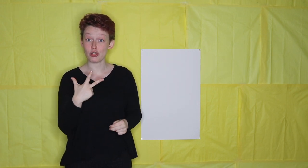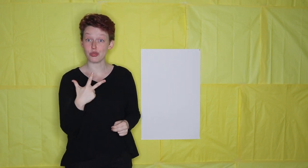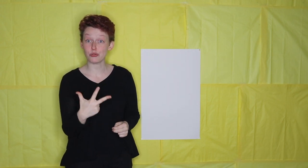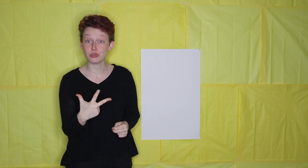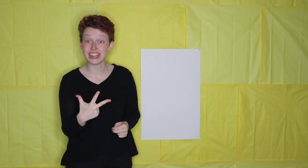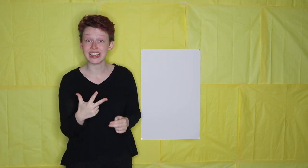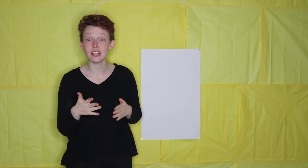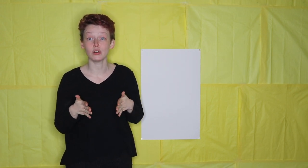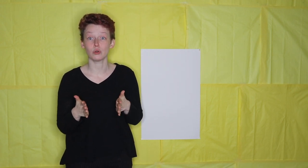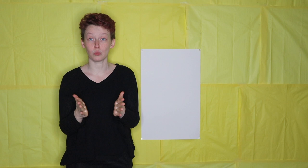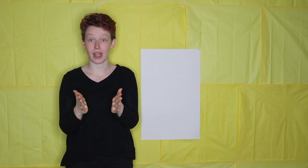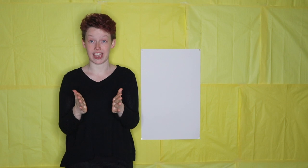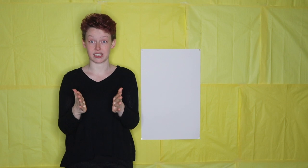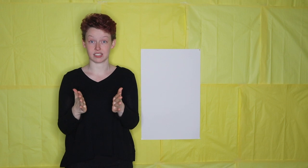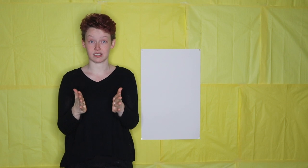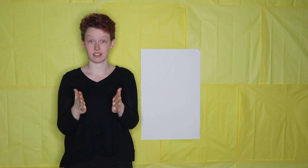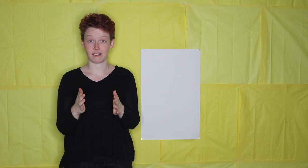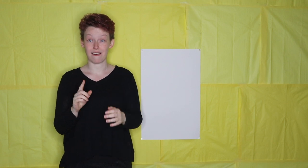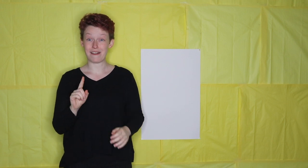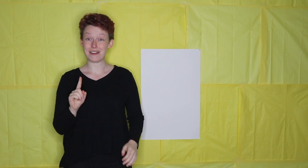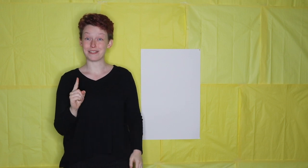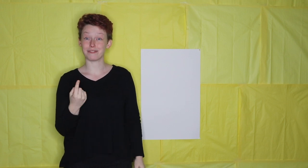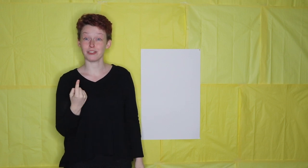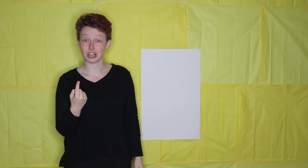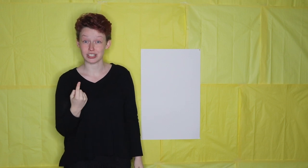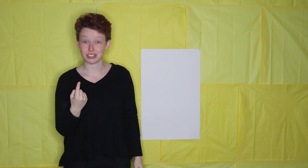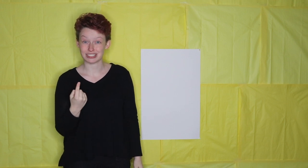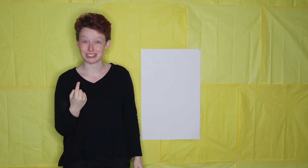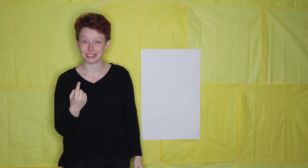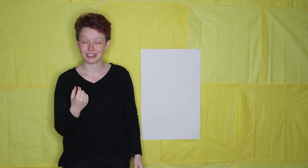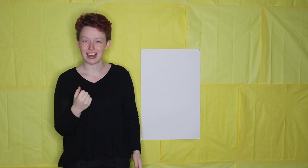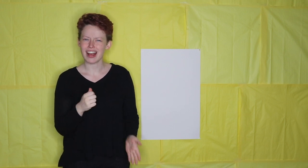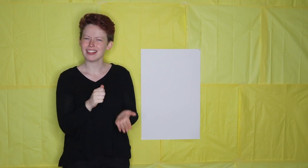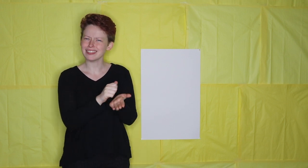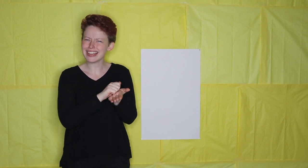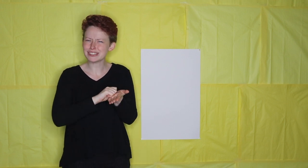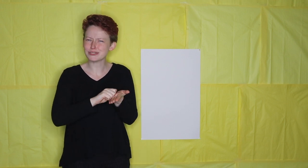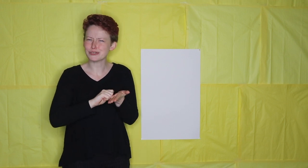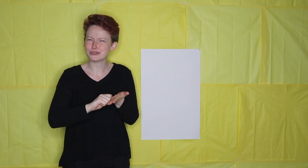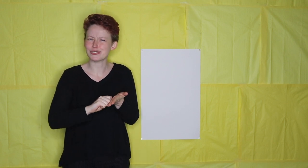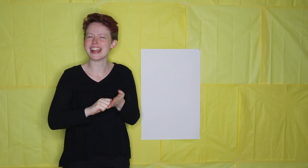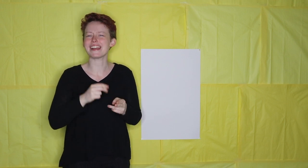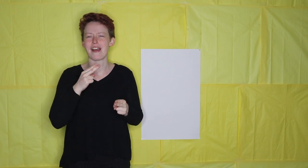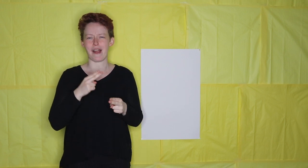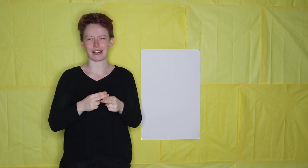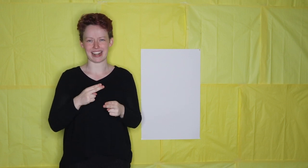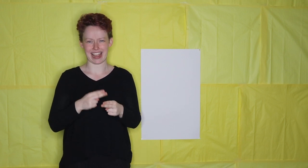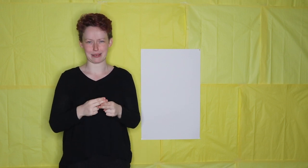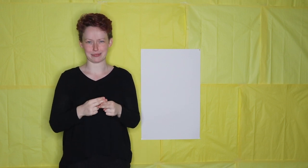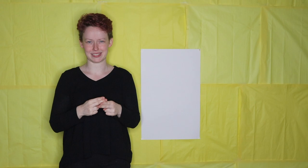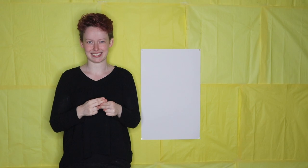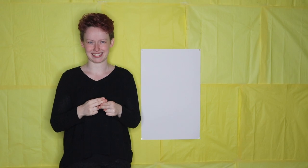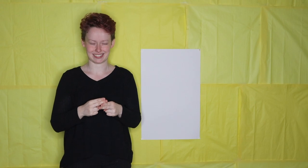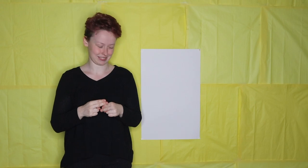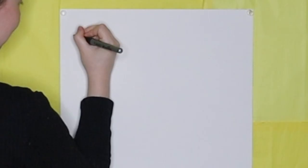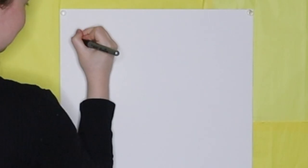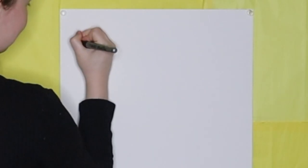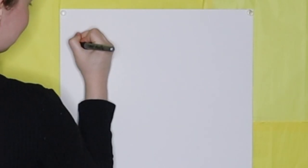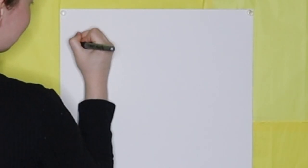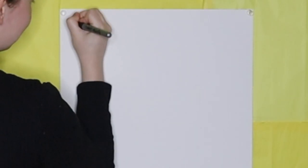three ways. First, let's write our names.